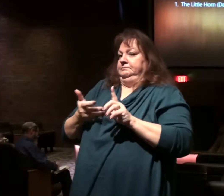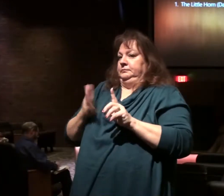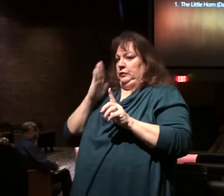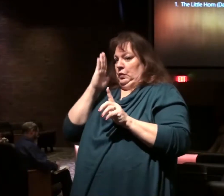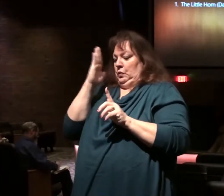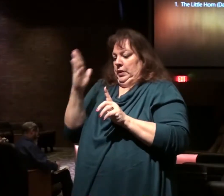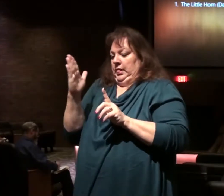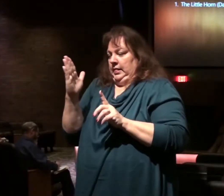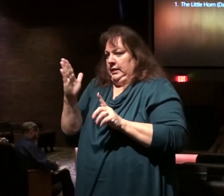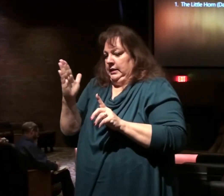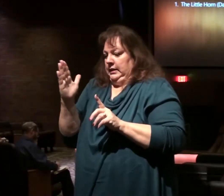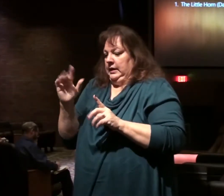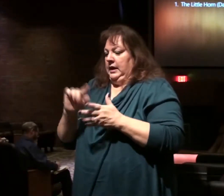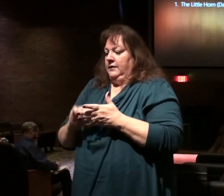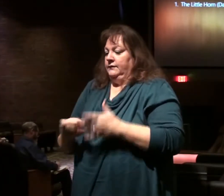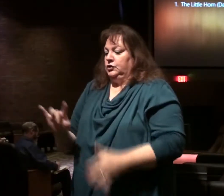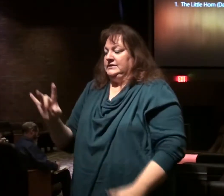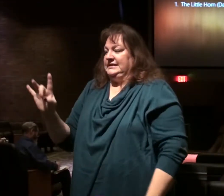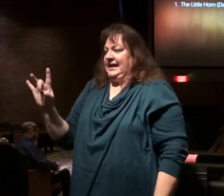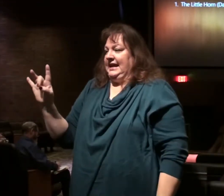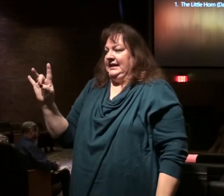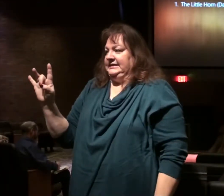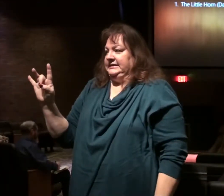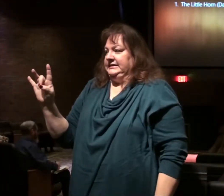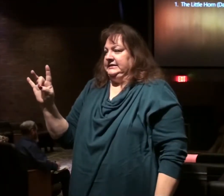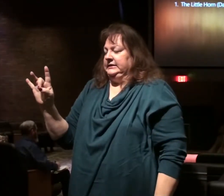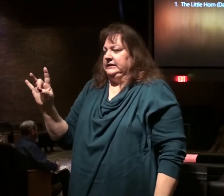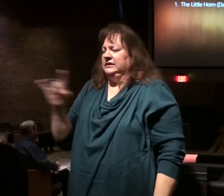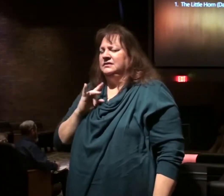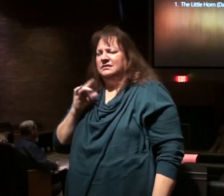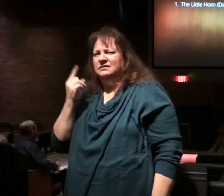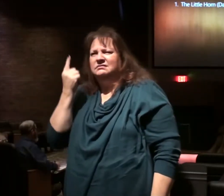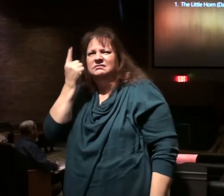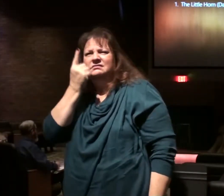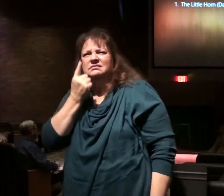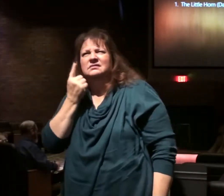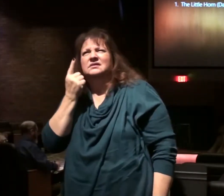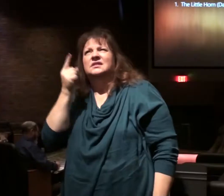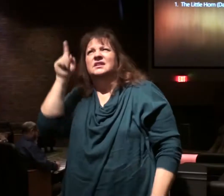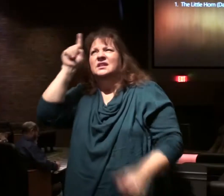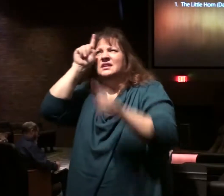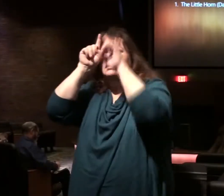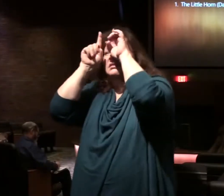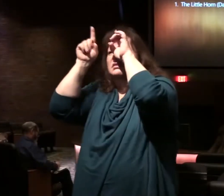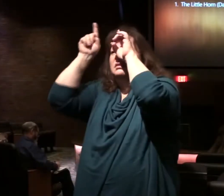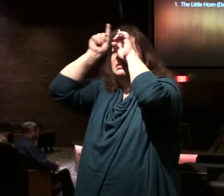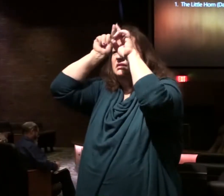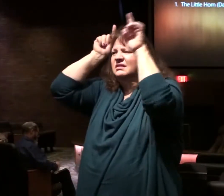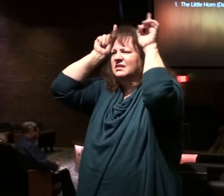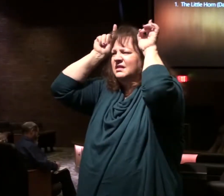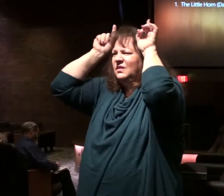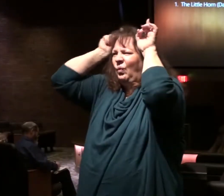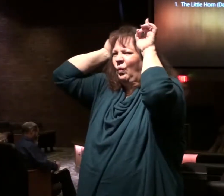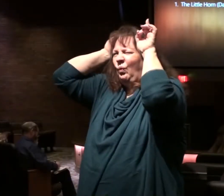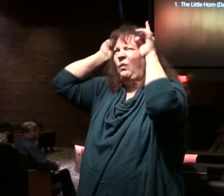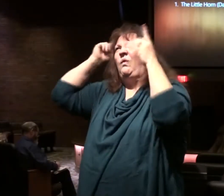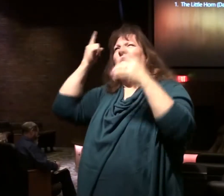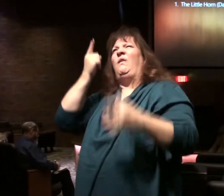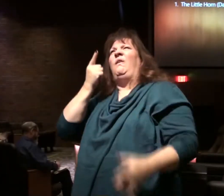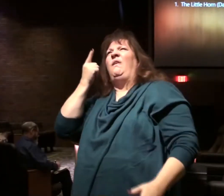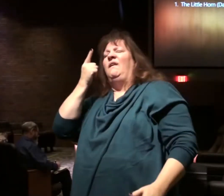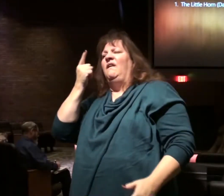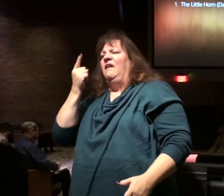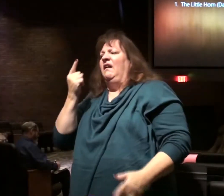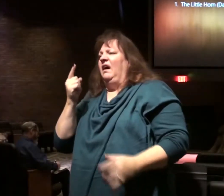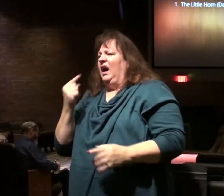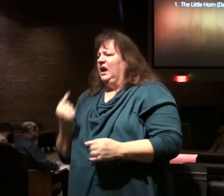But when you get down to verse 8. While I was contemplating the horns. We'll say more about that later. Behold